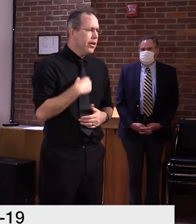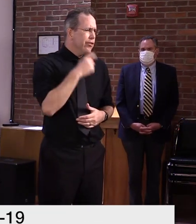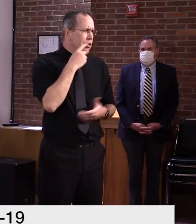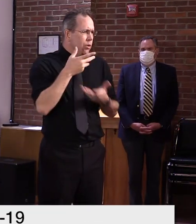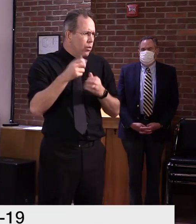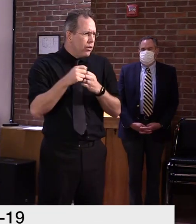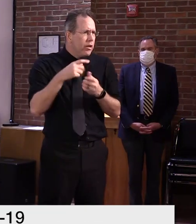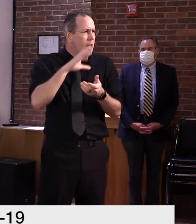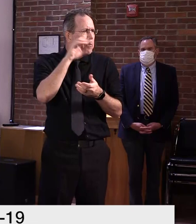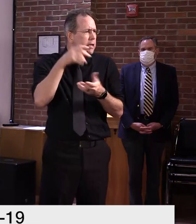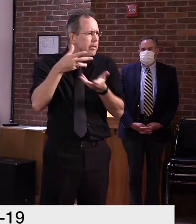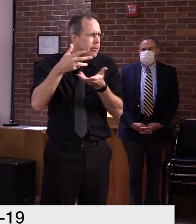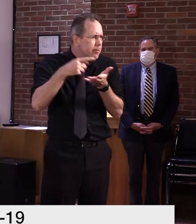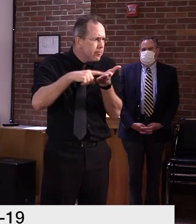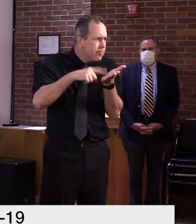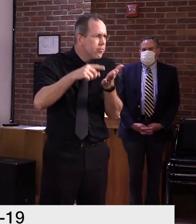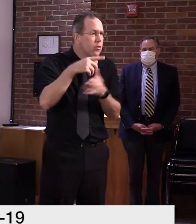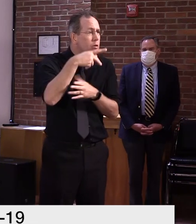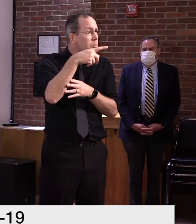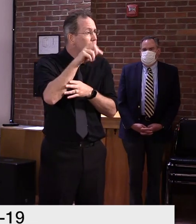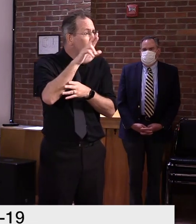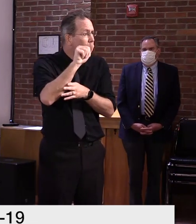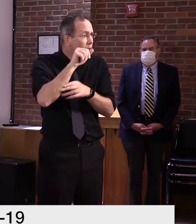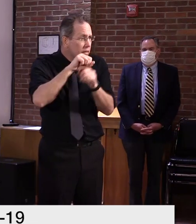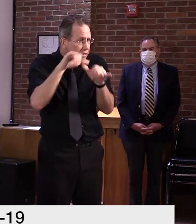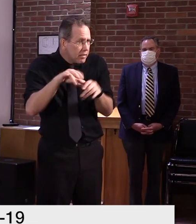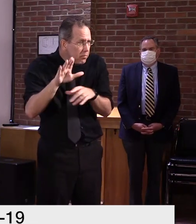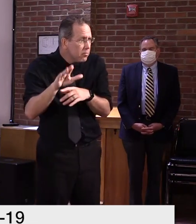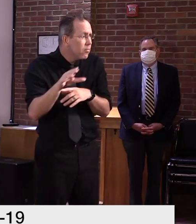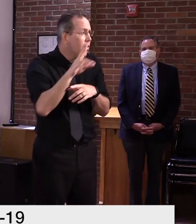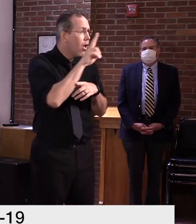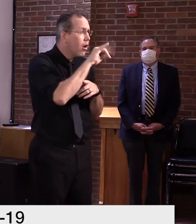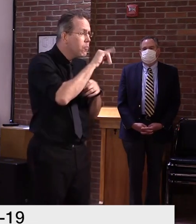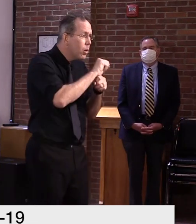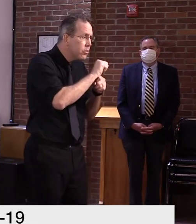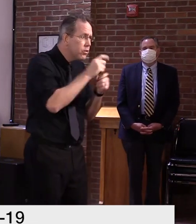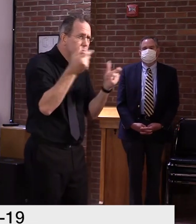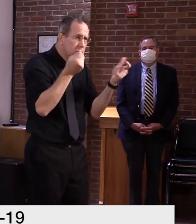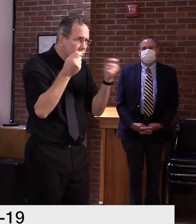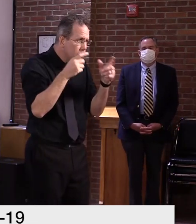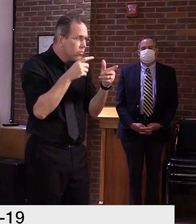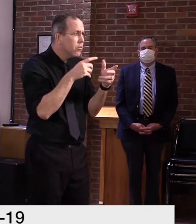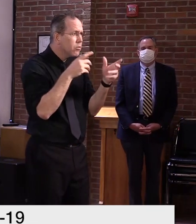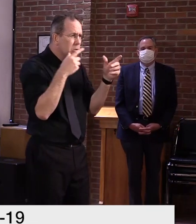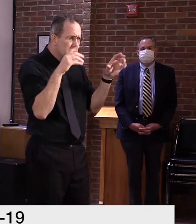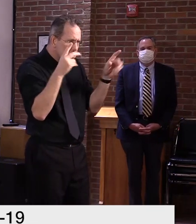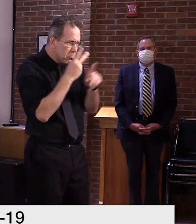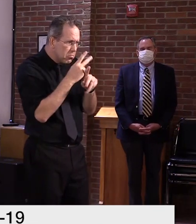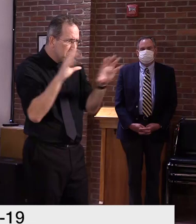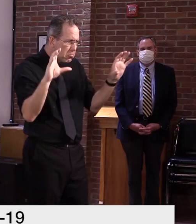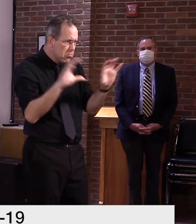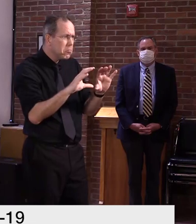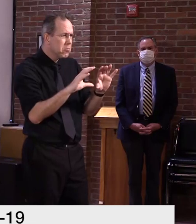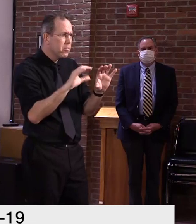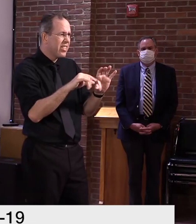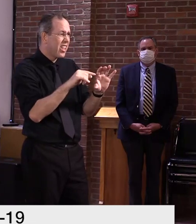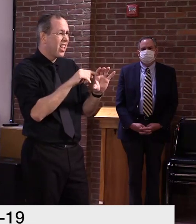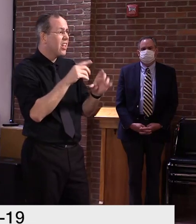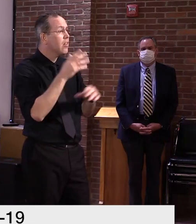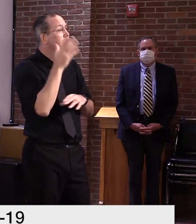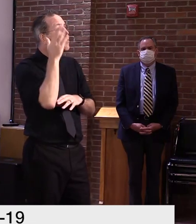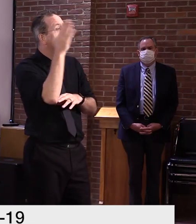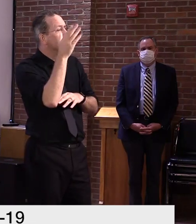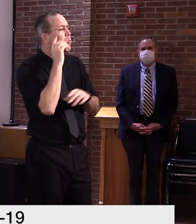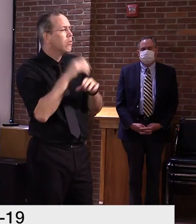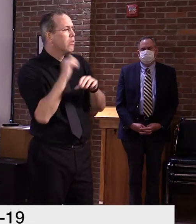of the traditional supply system. Uh, and then we will be sending them all new claims on a weekly basis. Um,